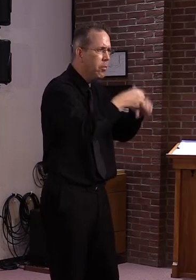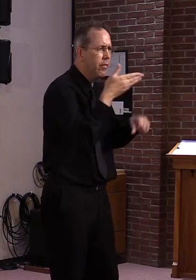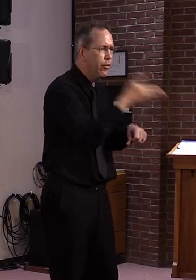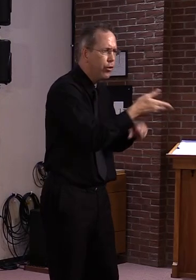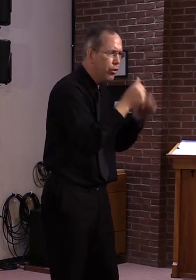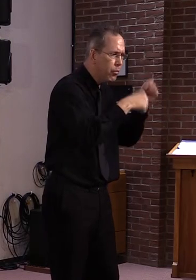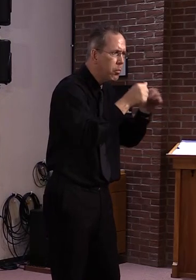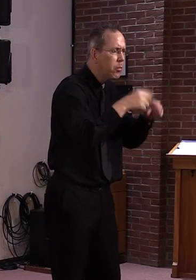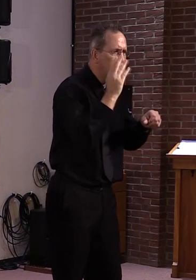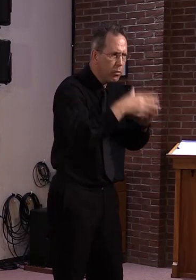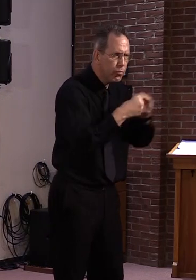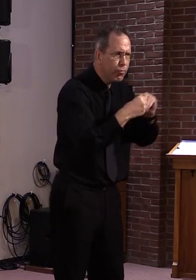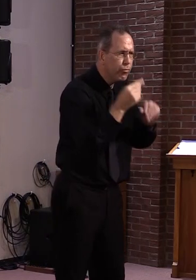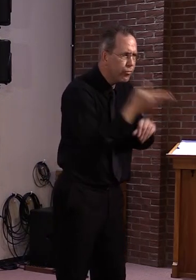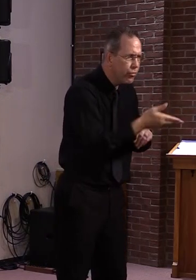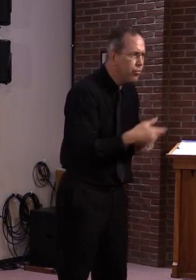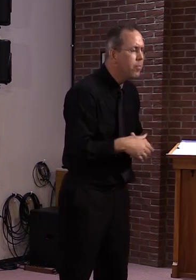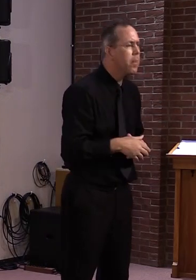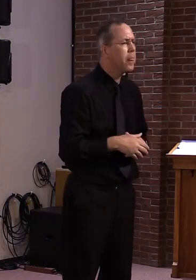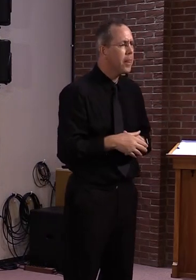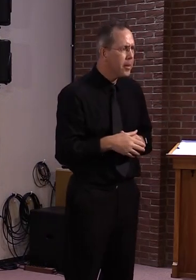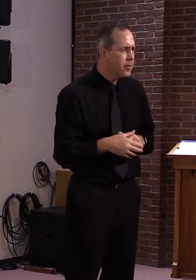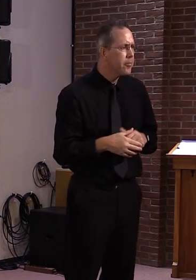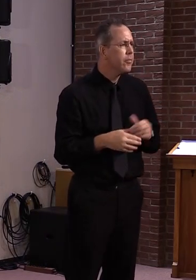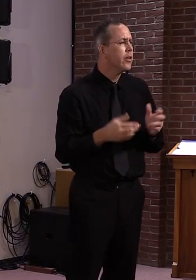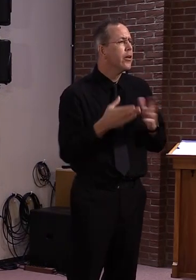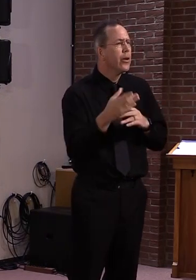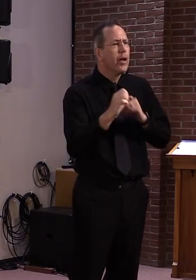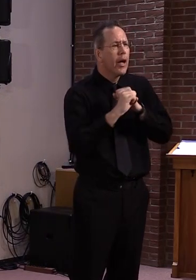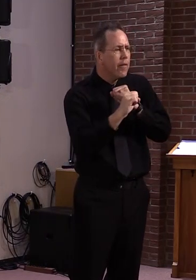paid media at some point.